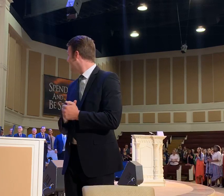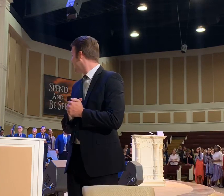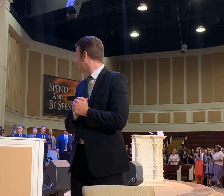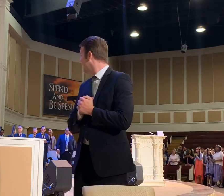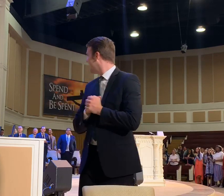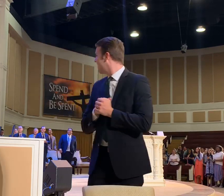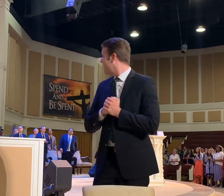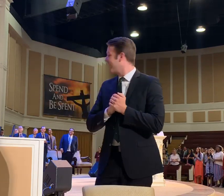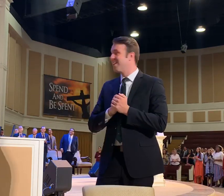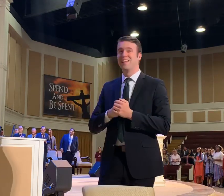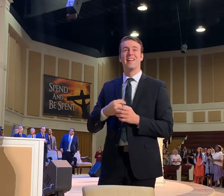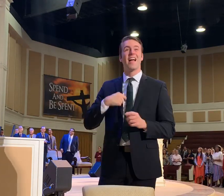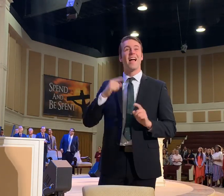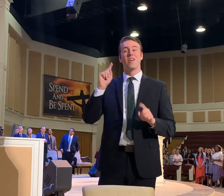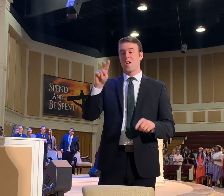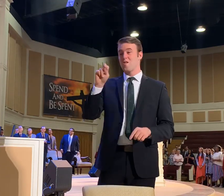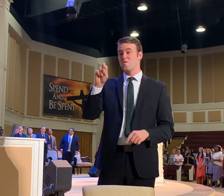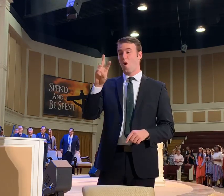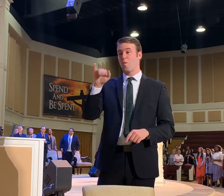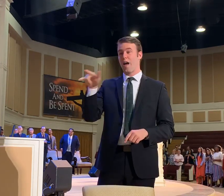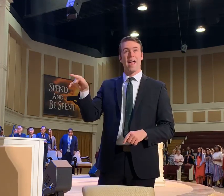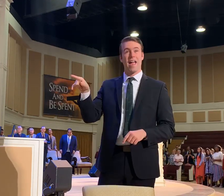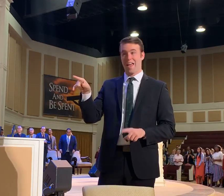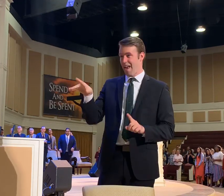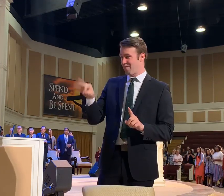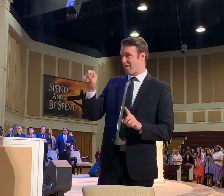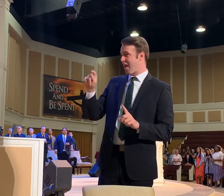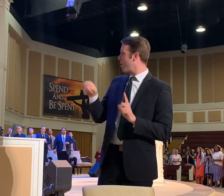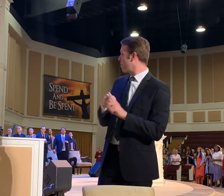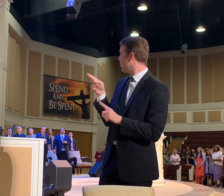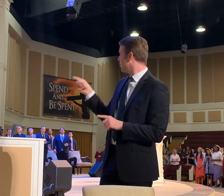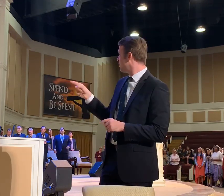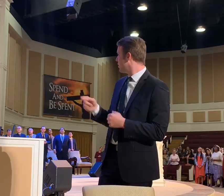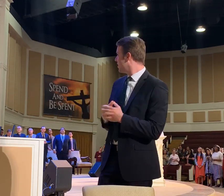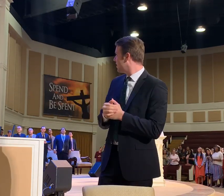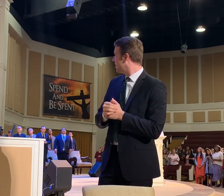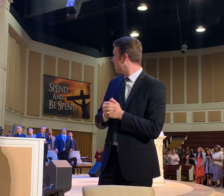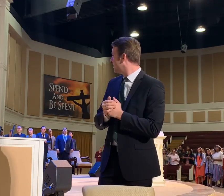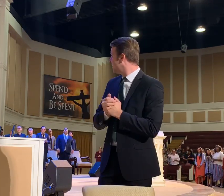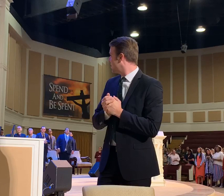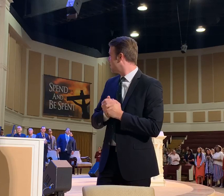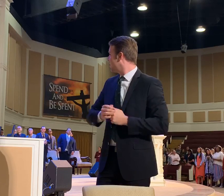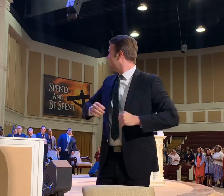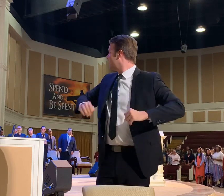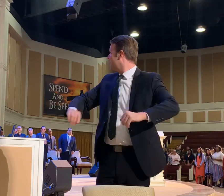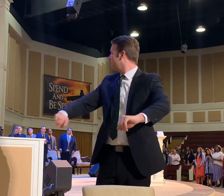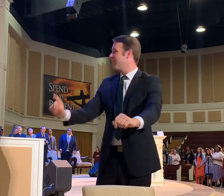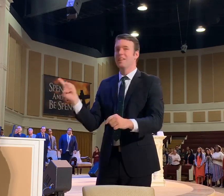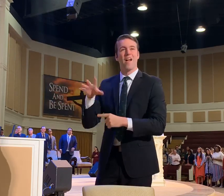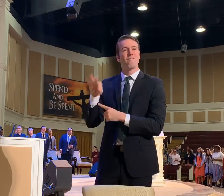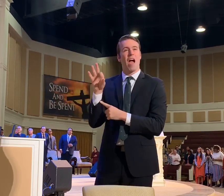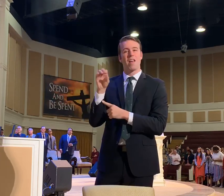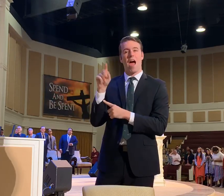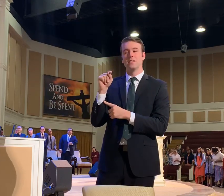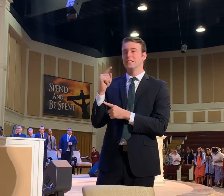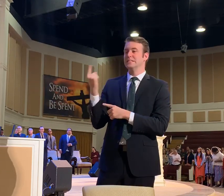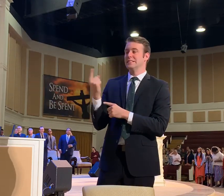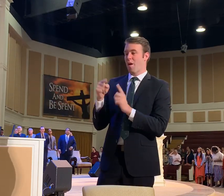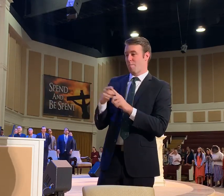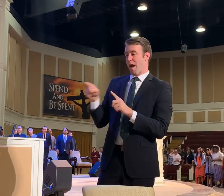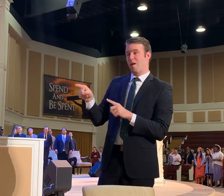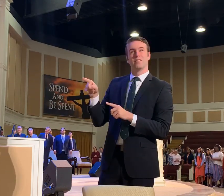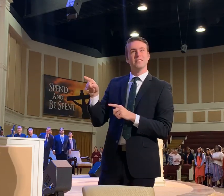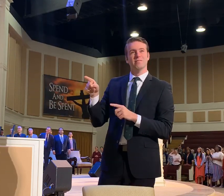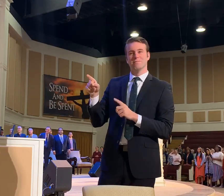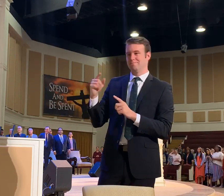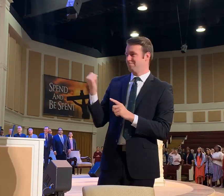I had to go to Norway to find out about you. I found out about something about you I